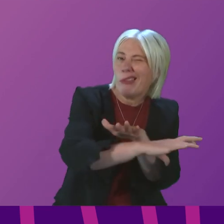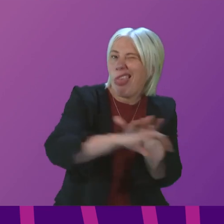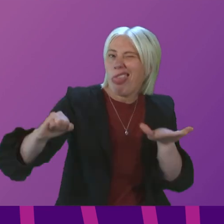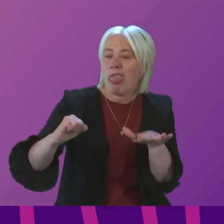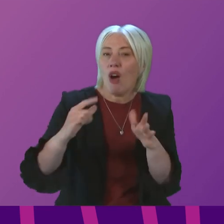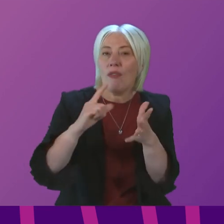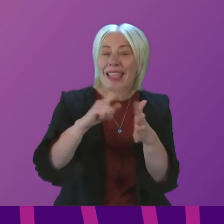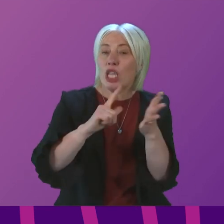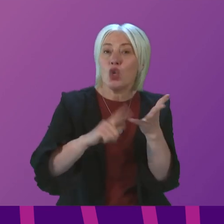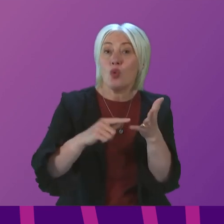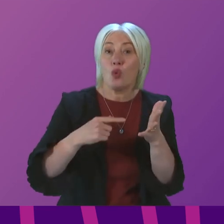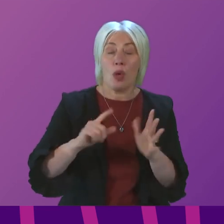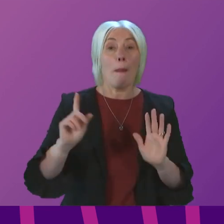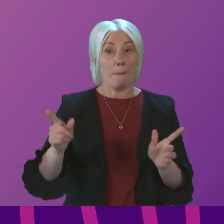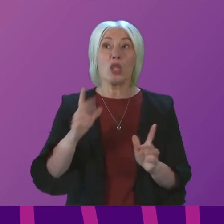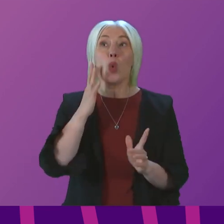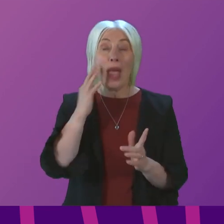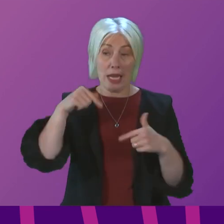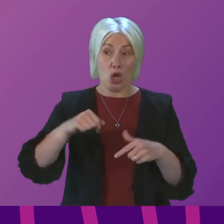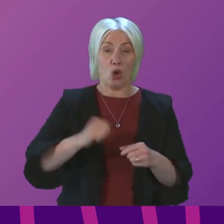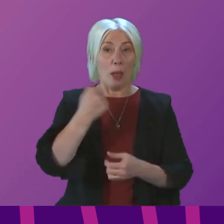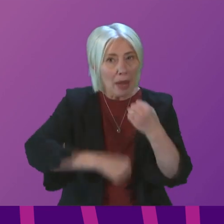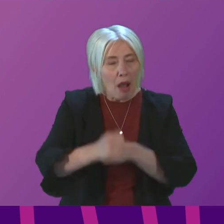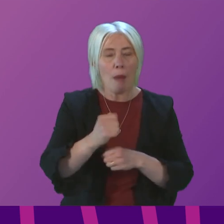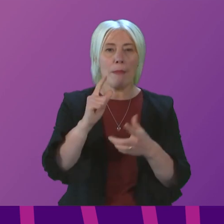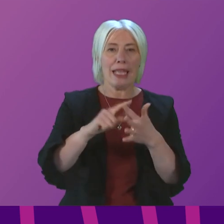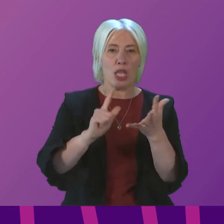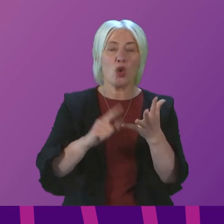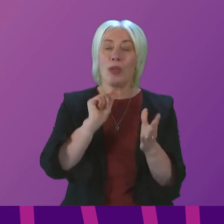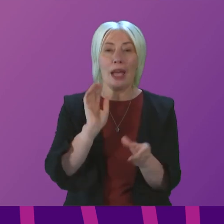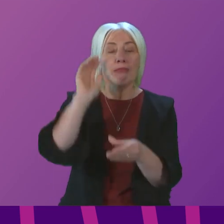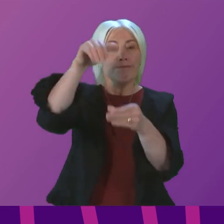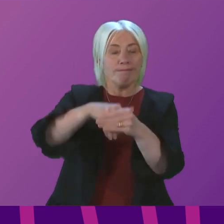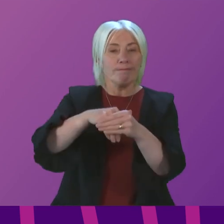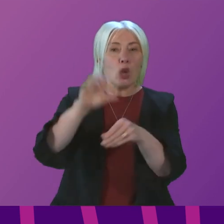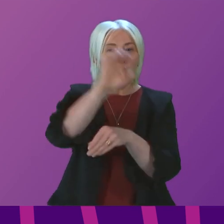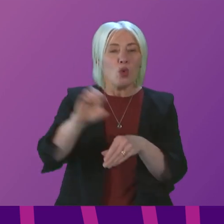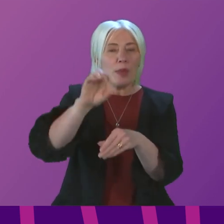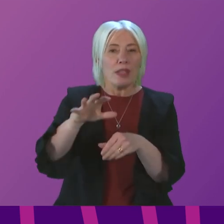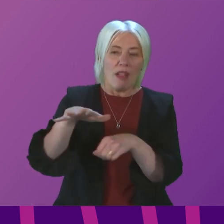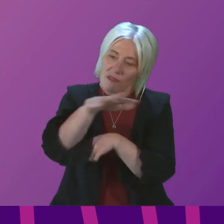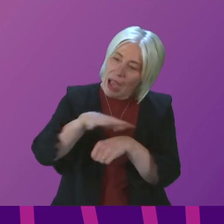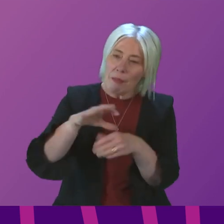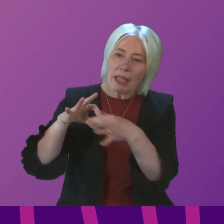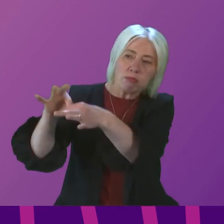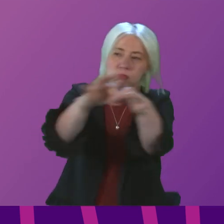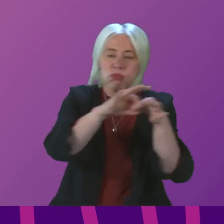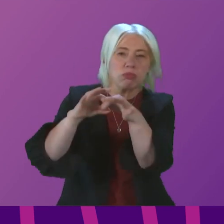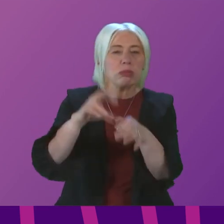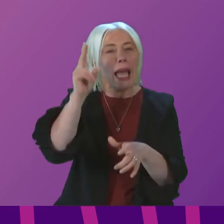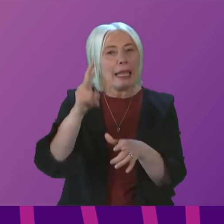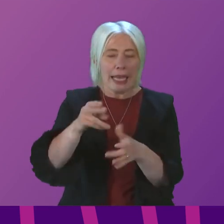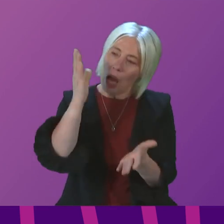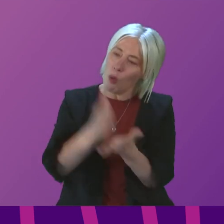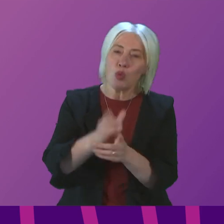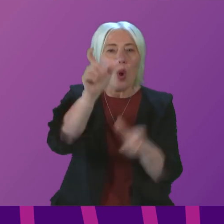our will. And when Scotland is independent, we can become part of the European family of nations again. And I think more and more people across